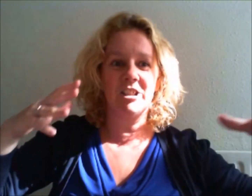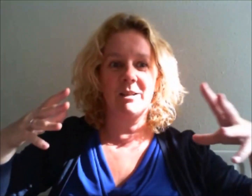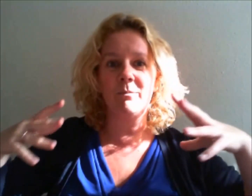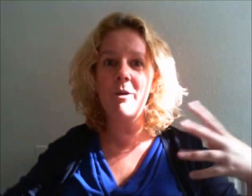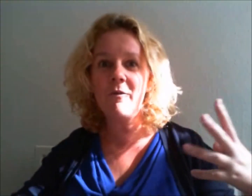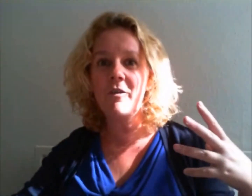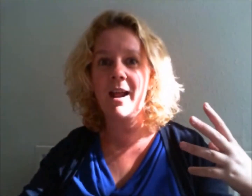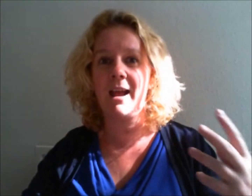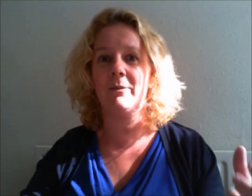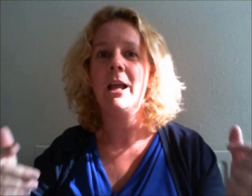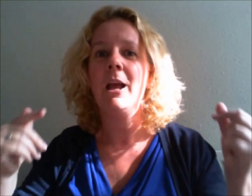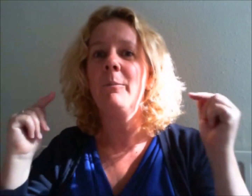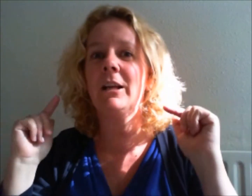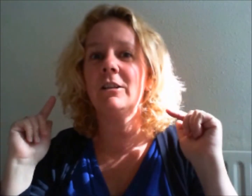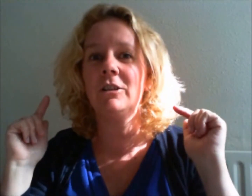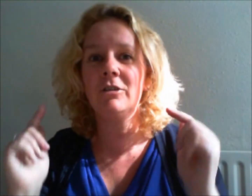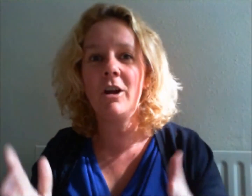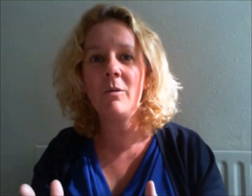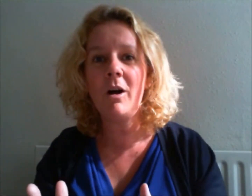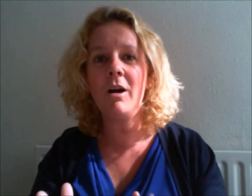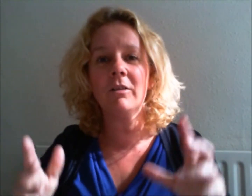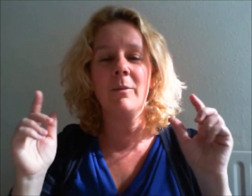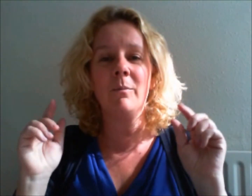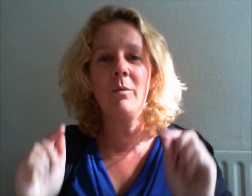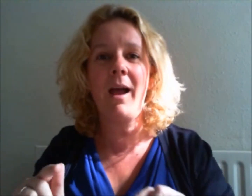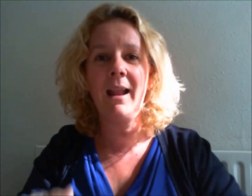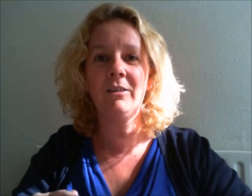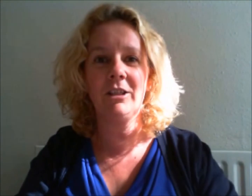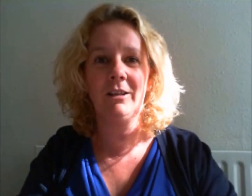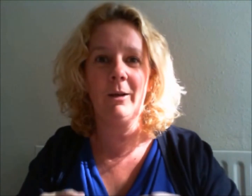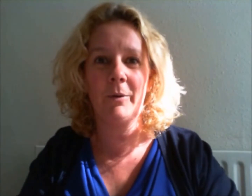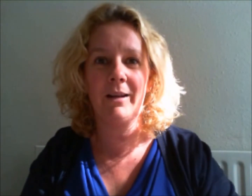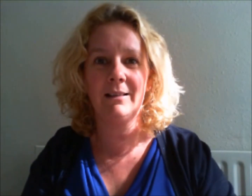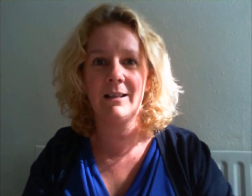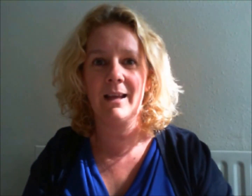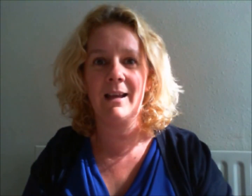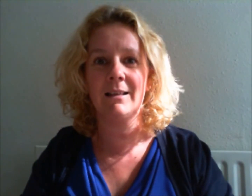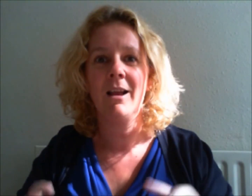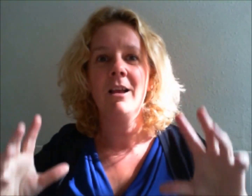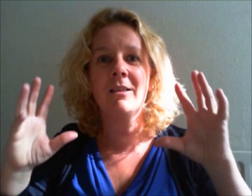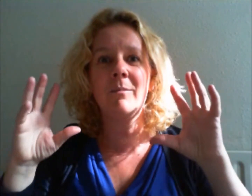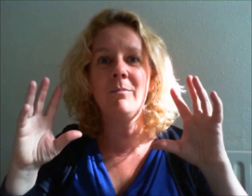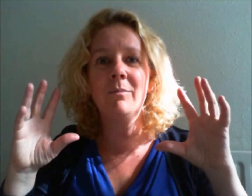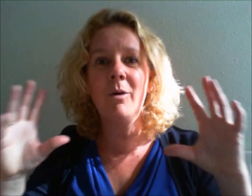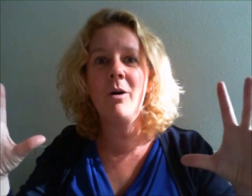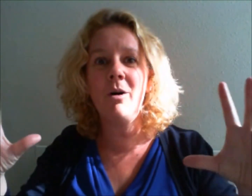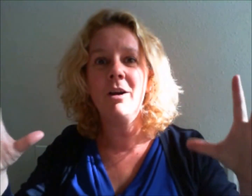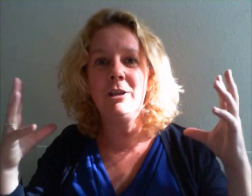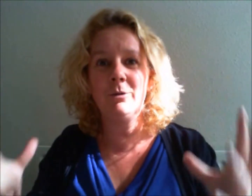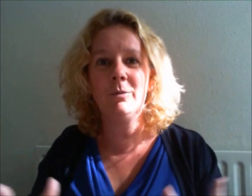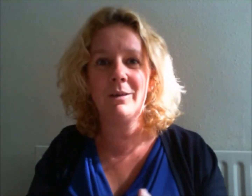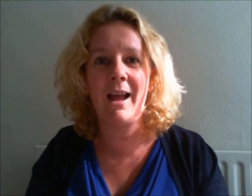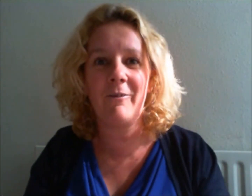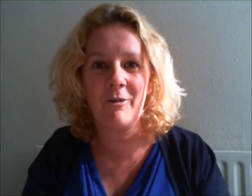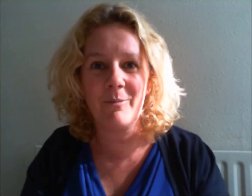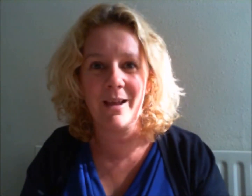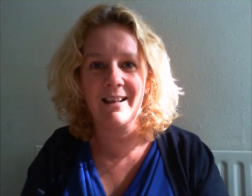And just move around. Because you know what? The more energy you put into this, the more you will get from it.